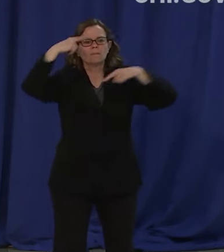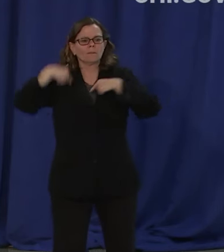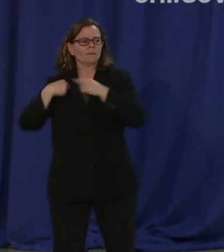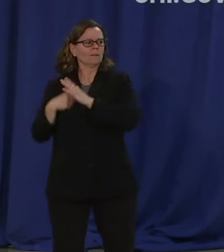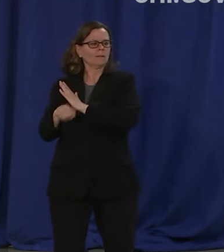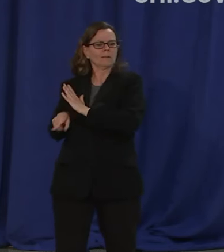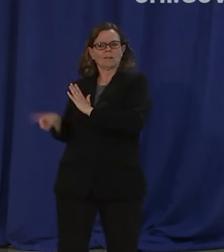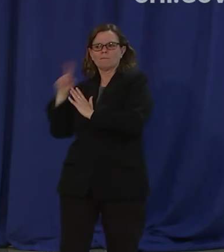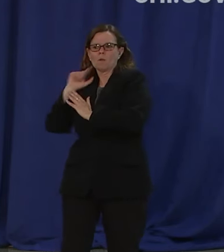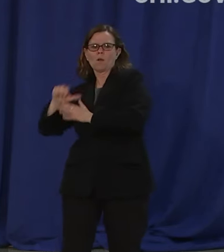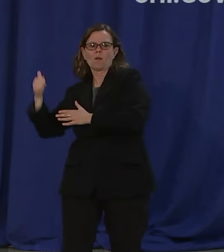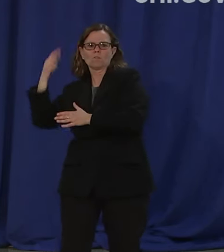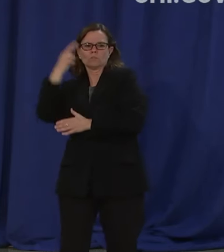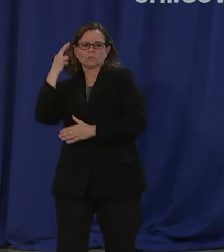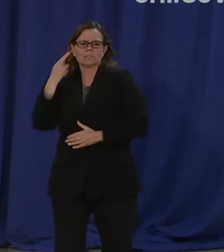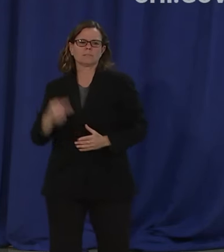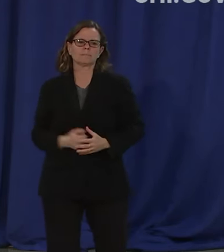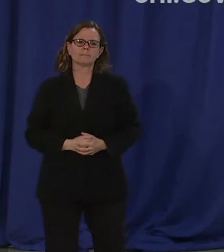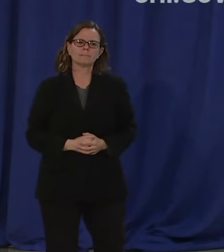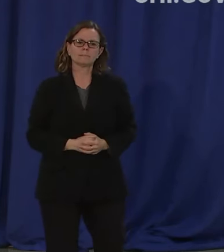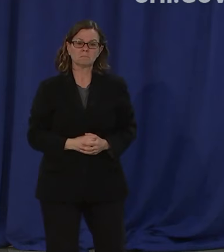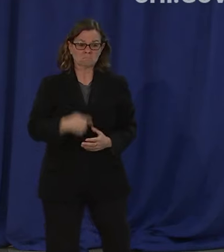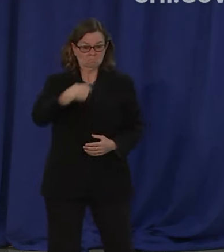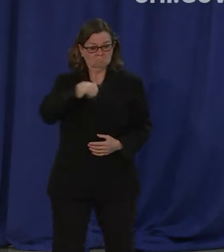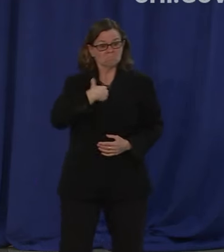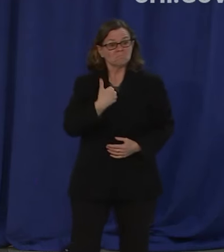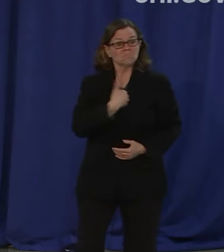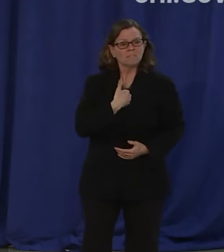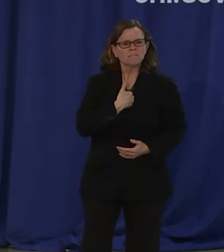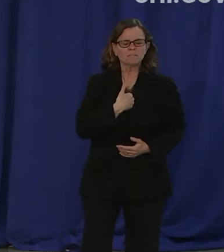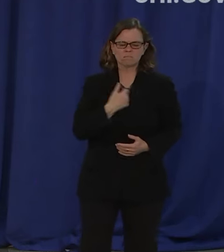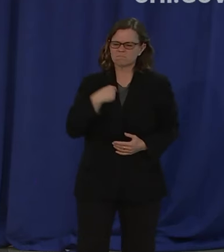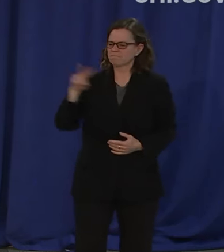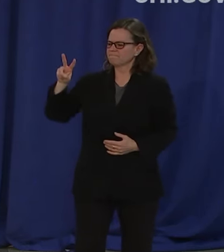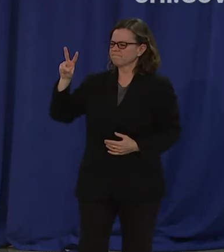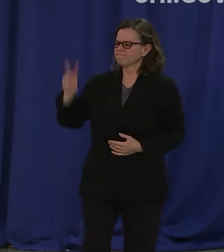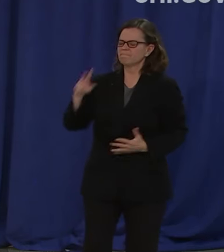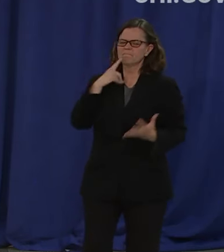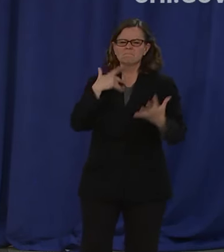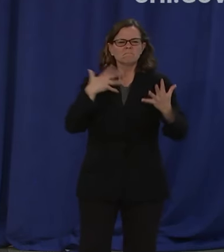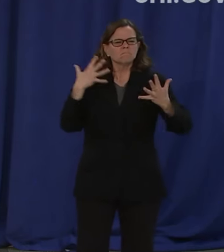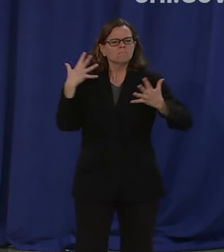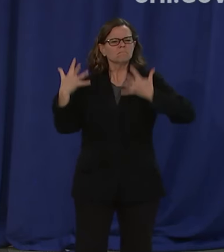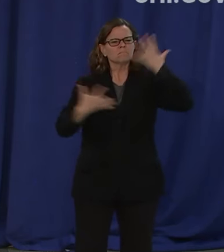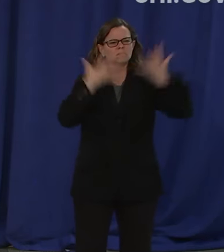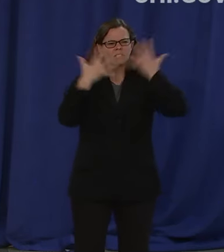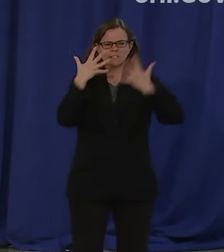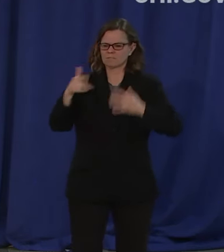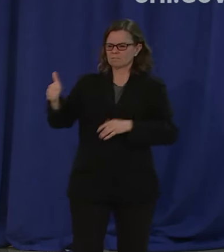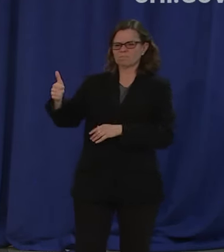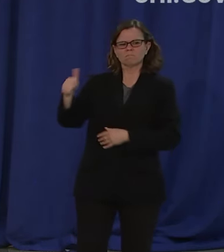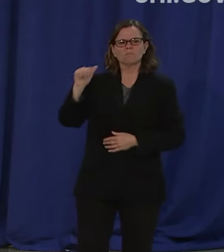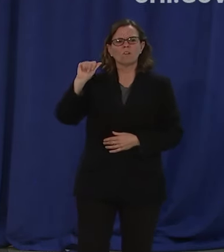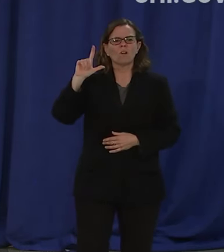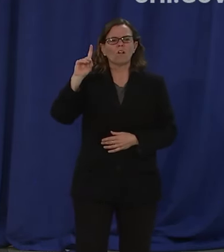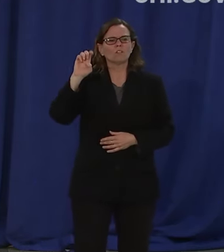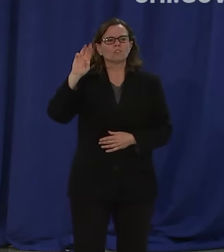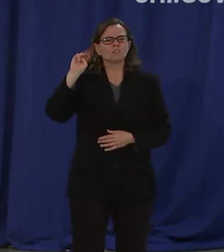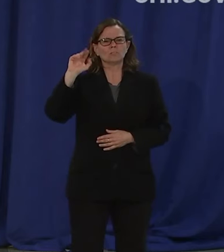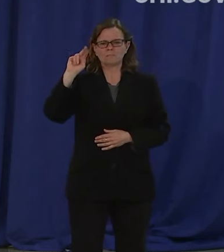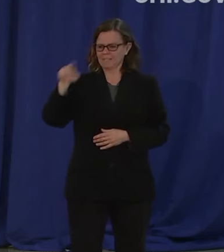And I am personally embarrassed that one of those individuals is the the alderman who represents my ward, the 35th.